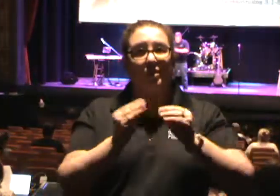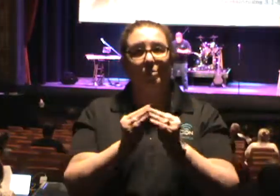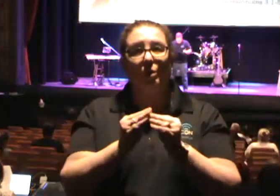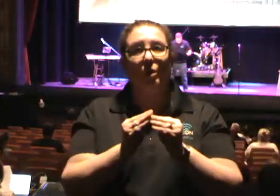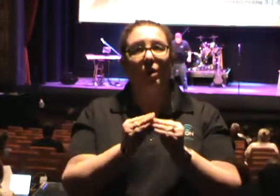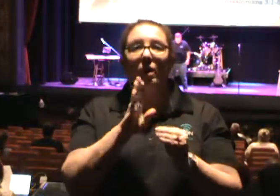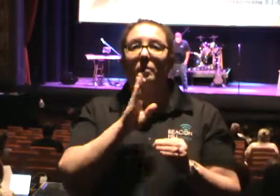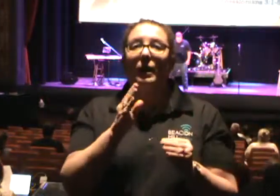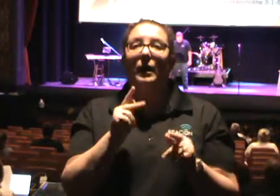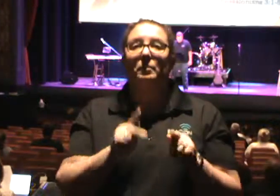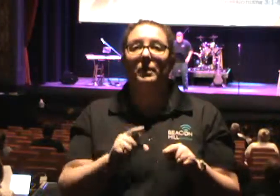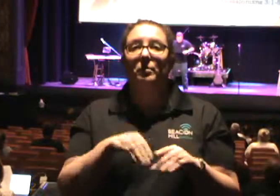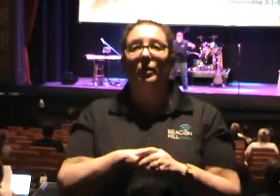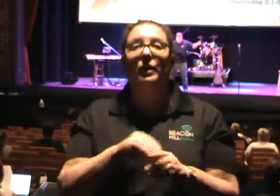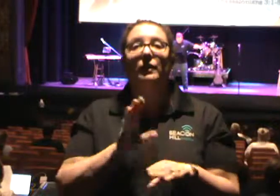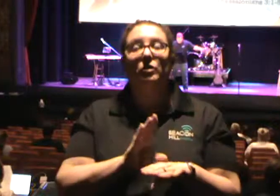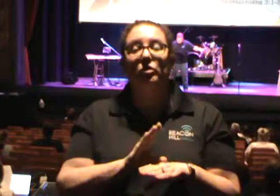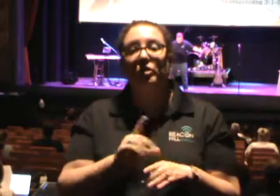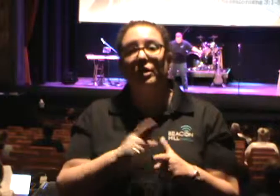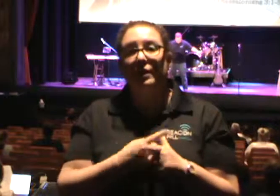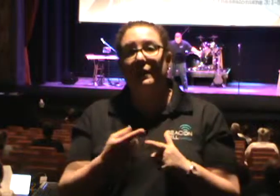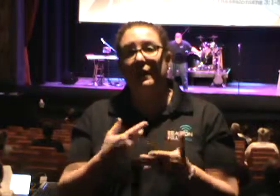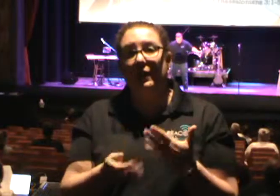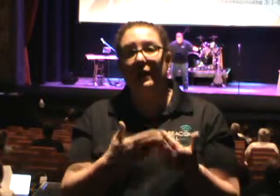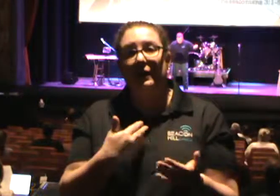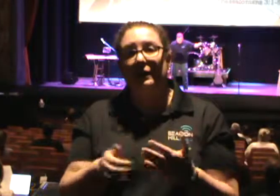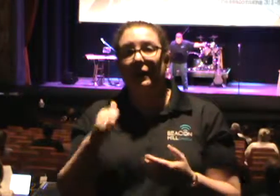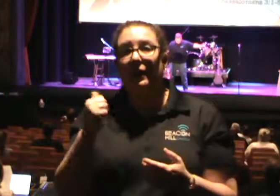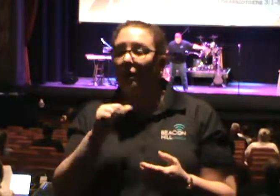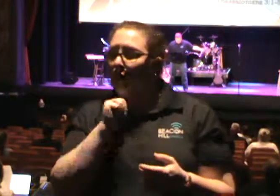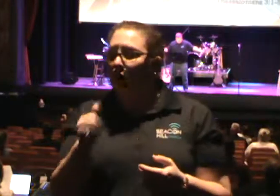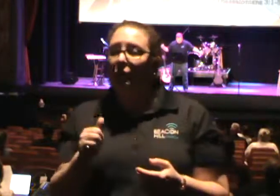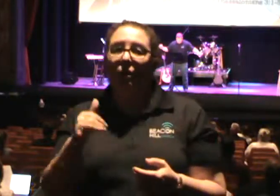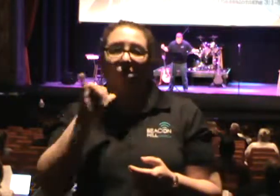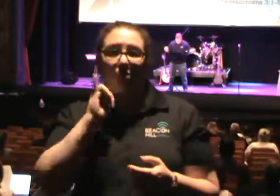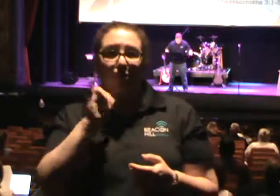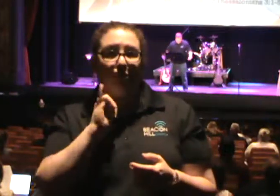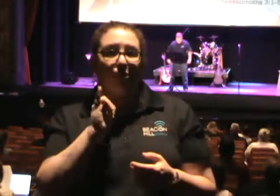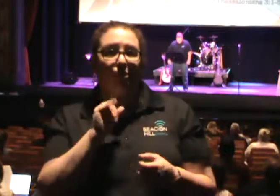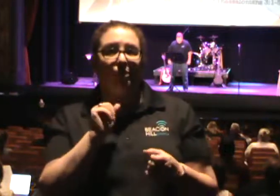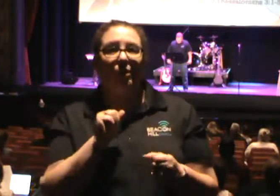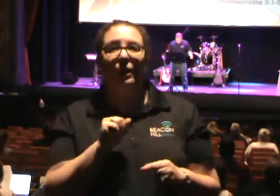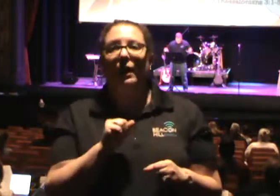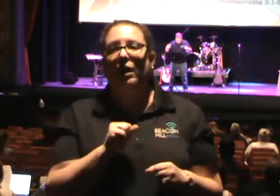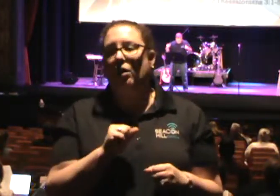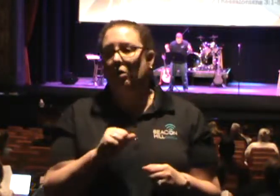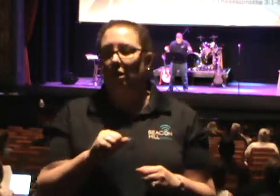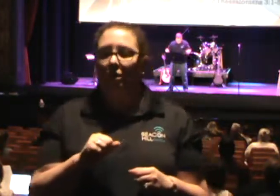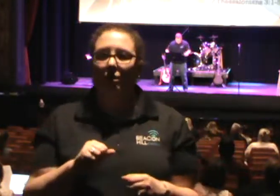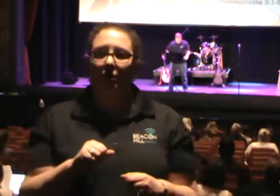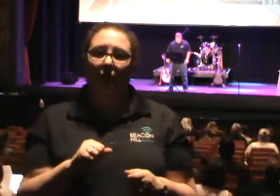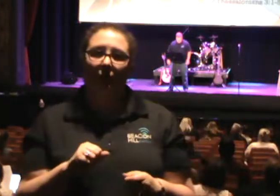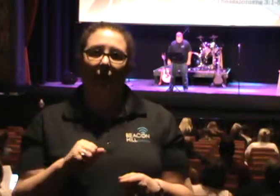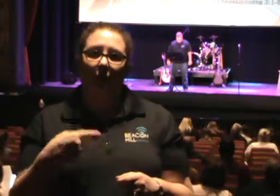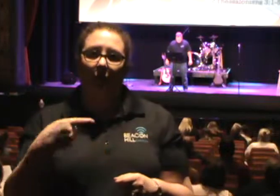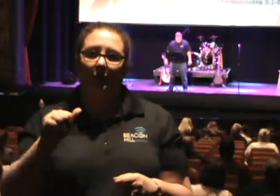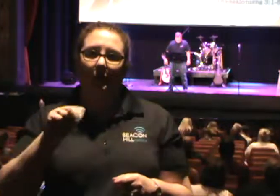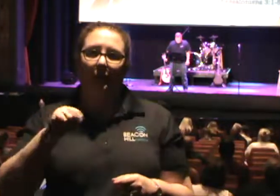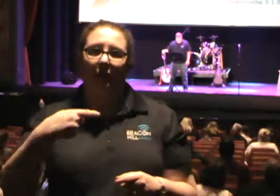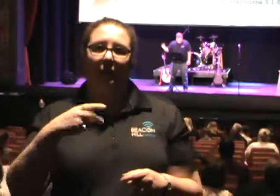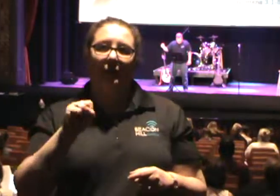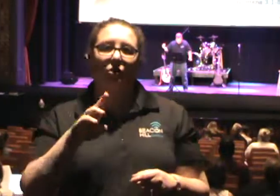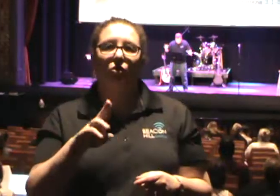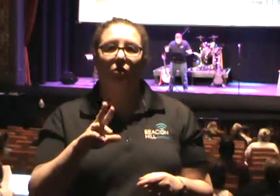the church than anything else. No liquor industry, no ballroom, no gangstery has ever attacked me. At least since I have ever known about it.